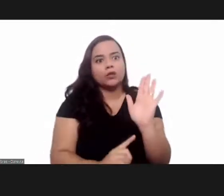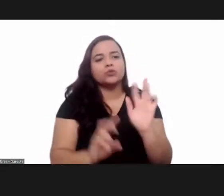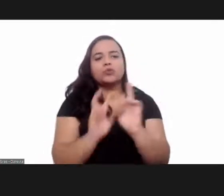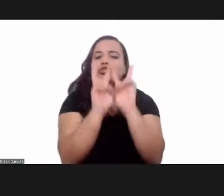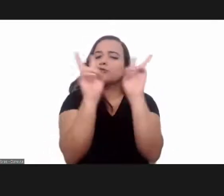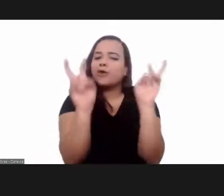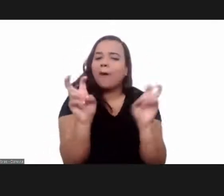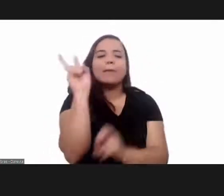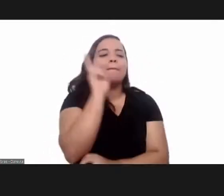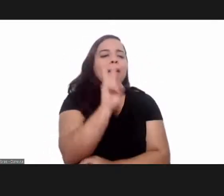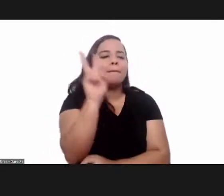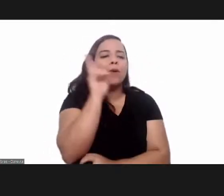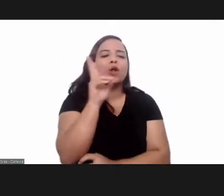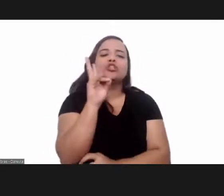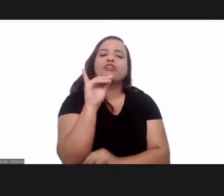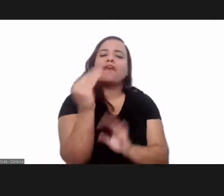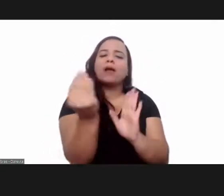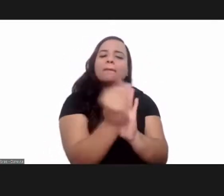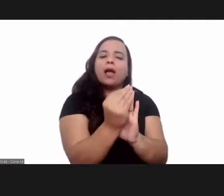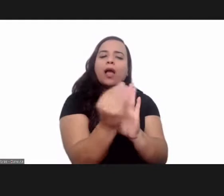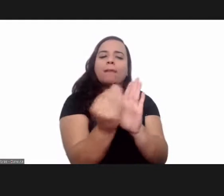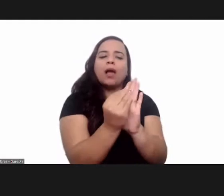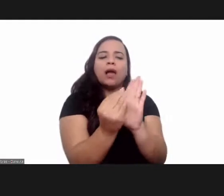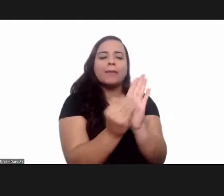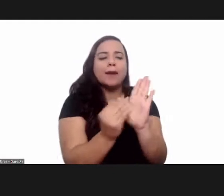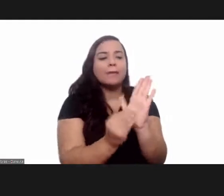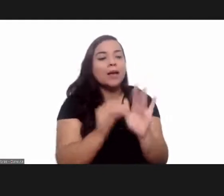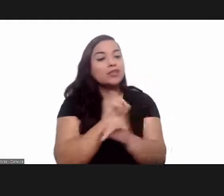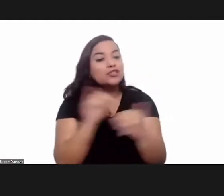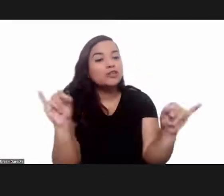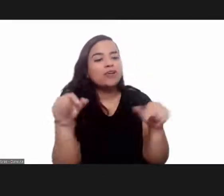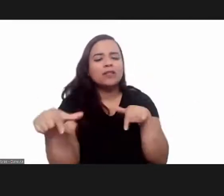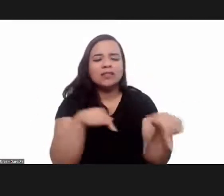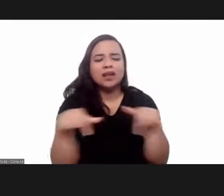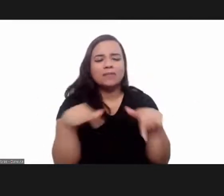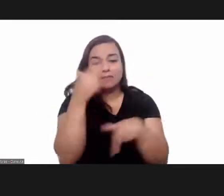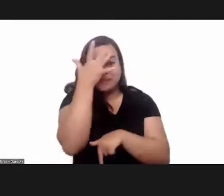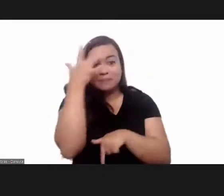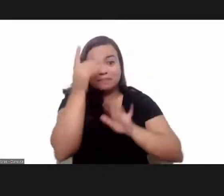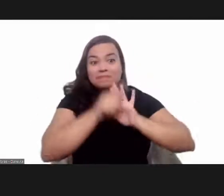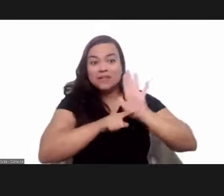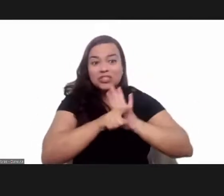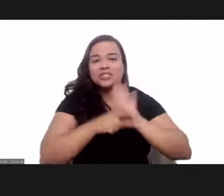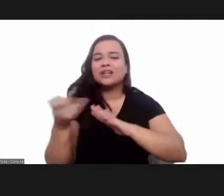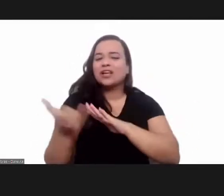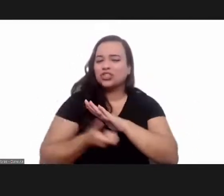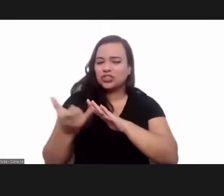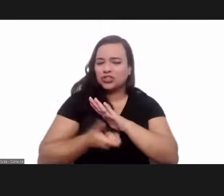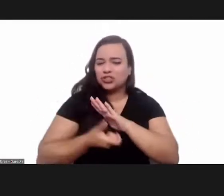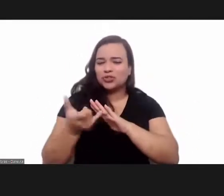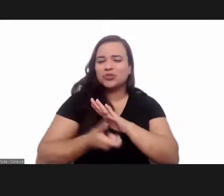through the memoirs of the memorias well they will be publishing articles and